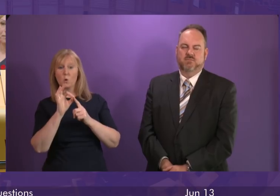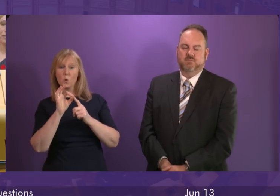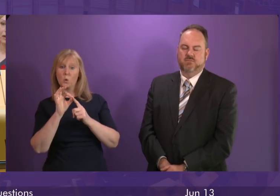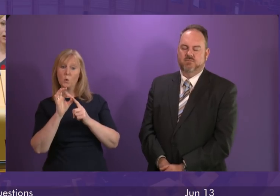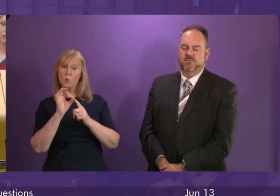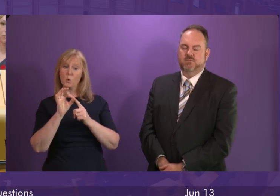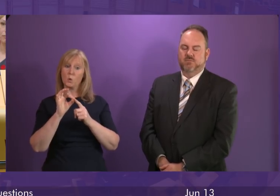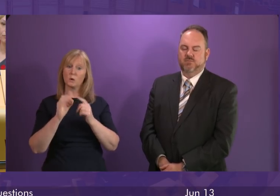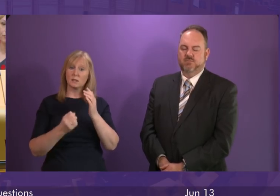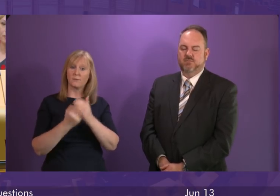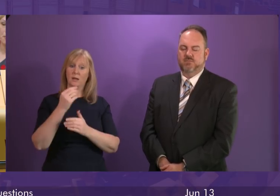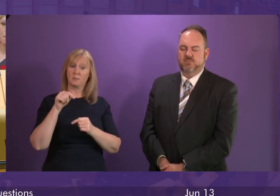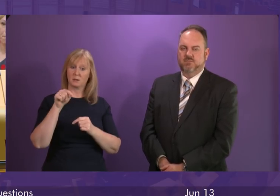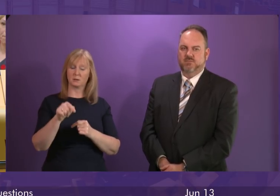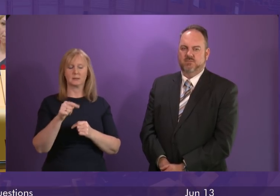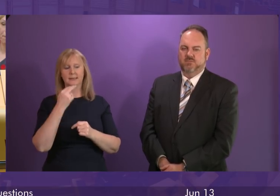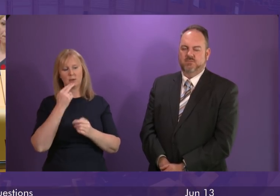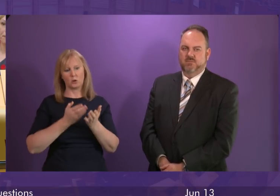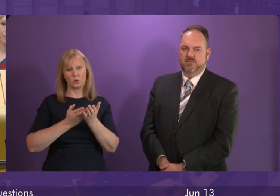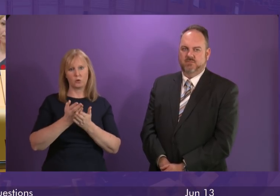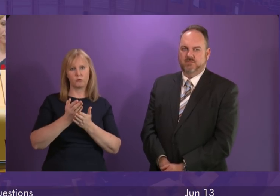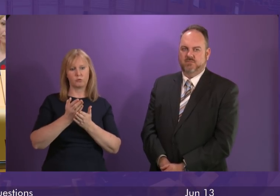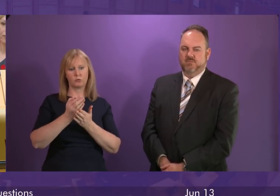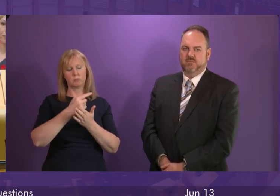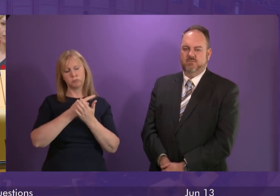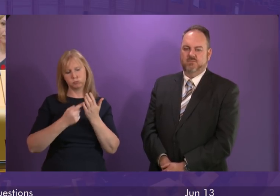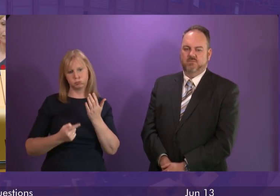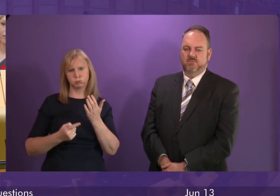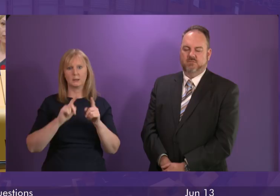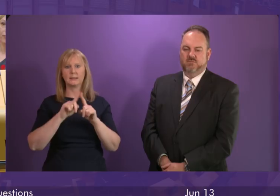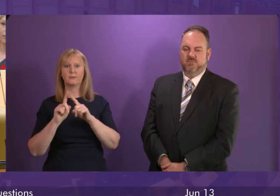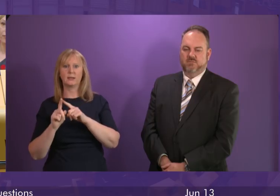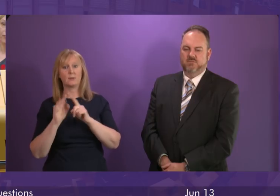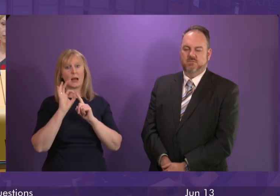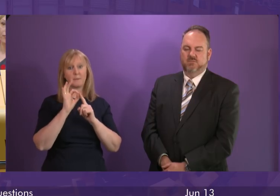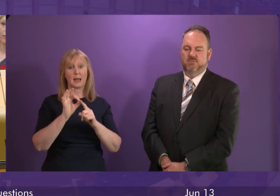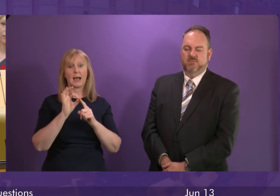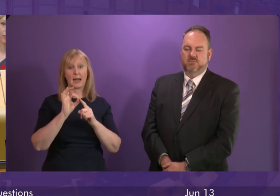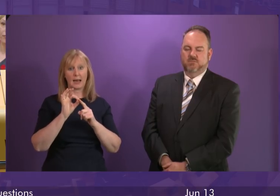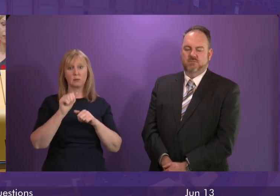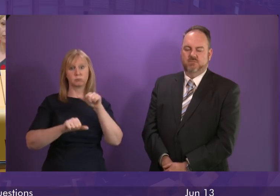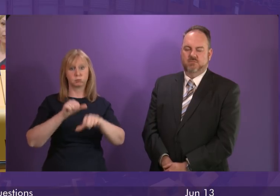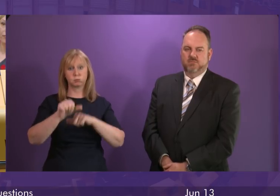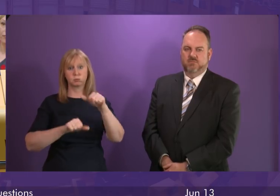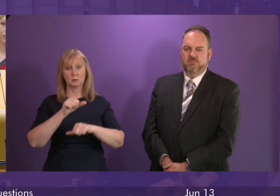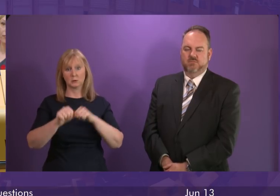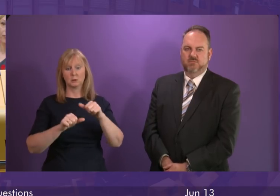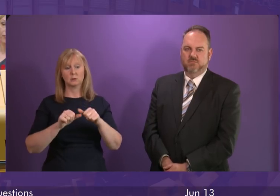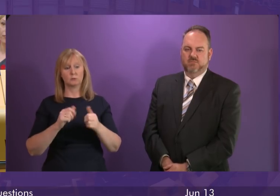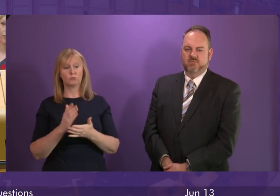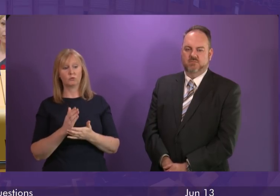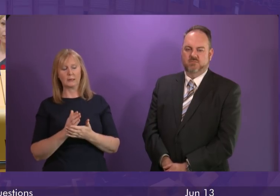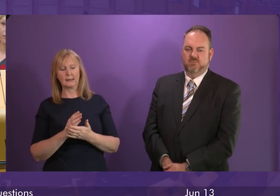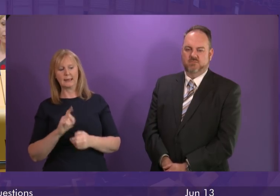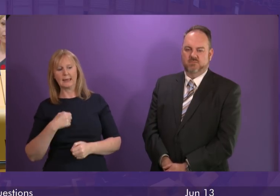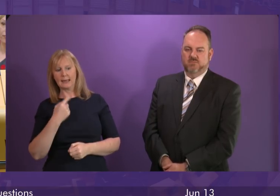as Ross Greer is aware, they will have to go through a whole series of applications and considerations. And it would not be correct for